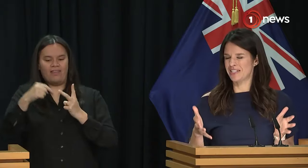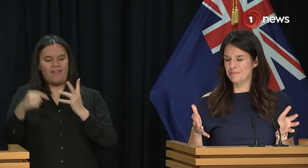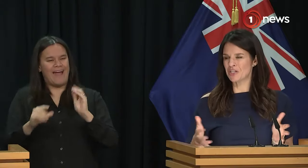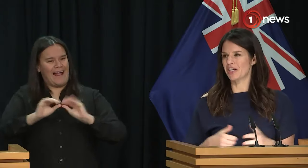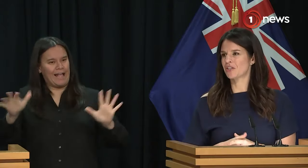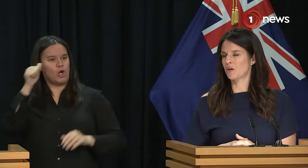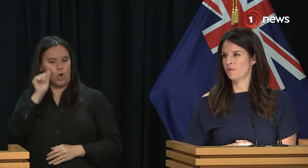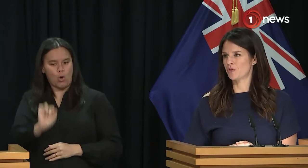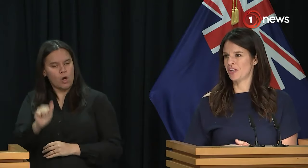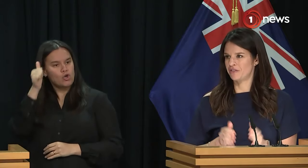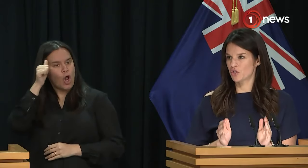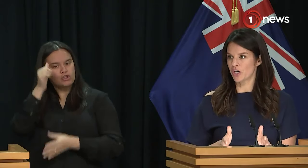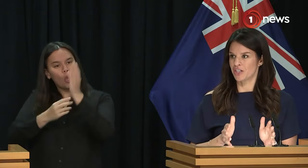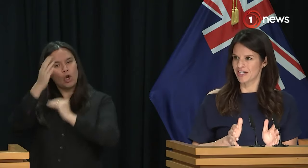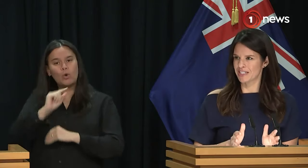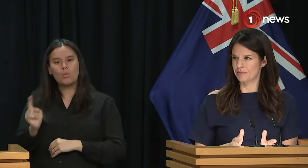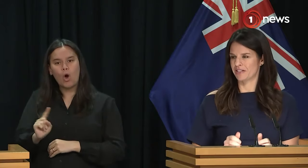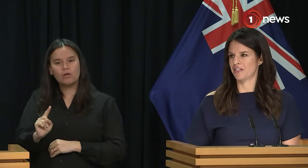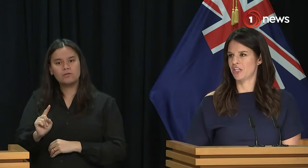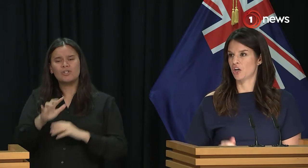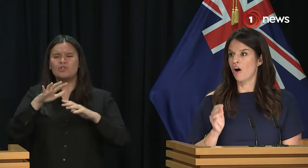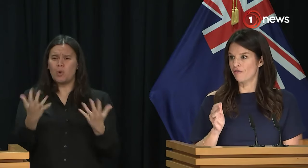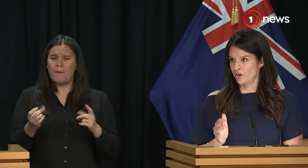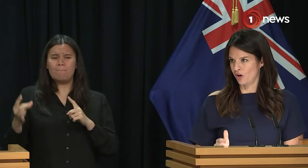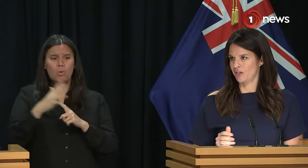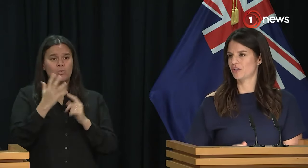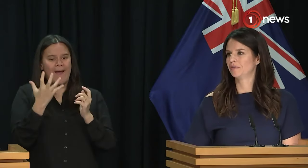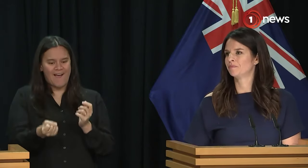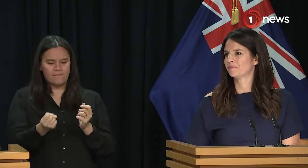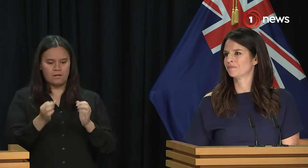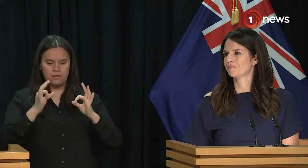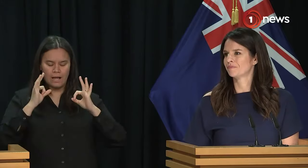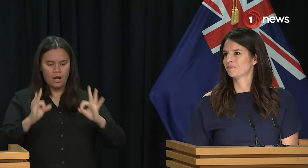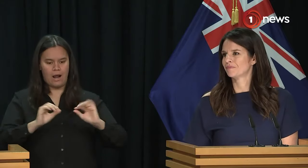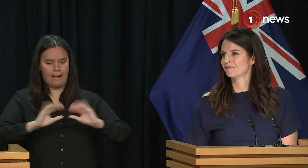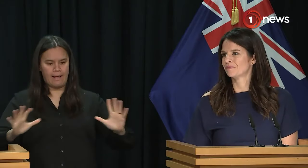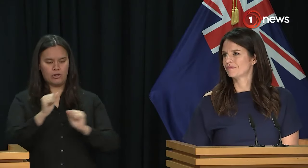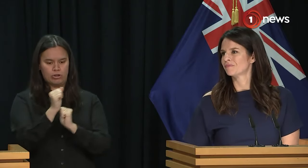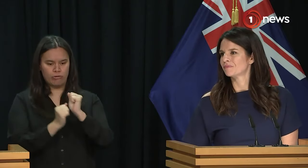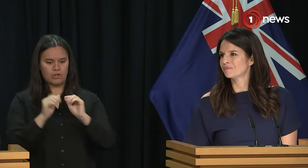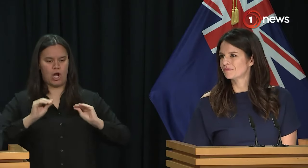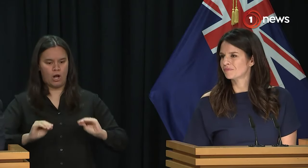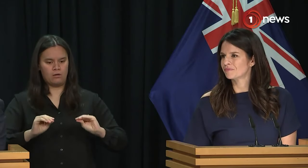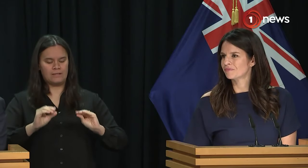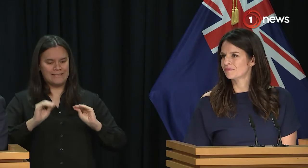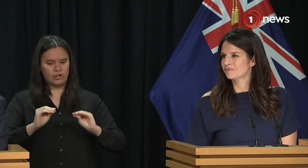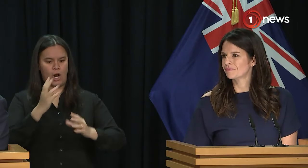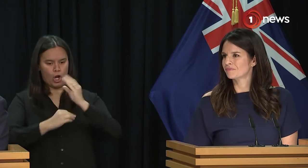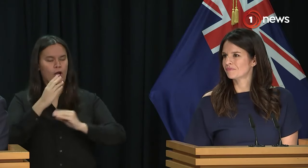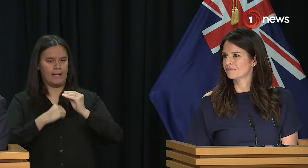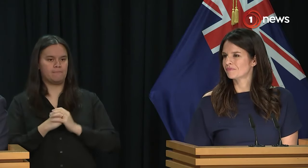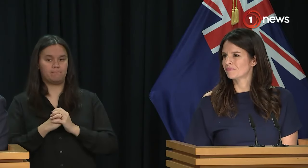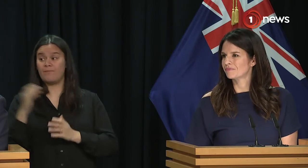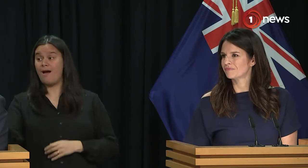early years especially, it's so important to have structured explicit teaching of knowledge. And the consequence of that is, does that also